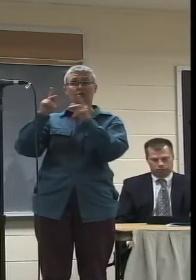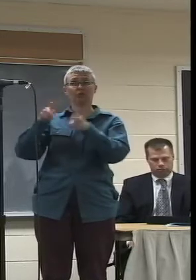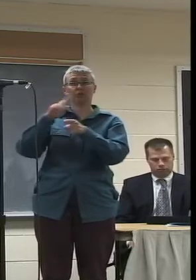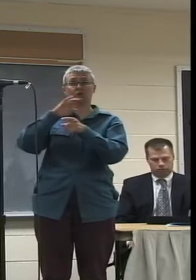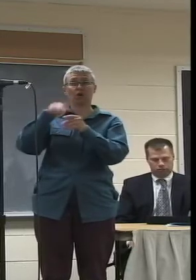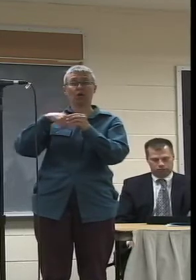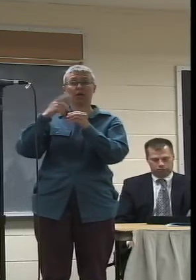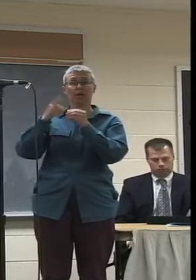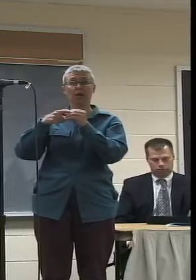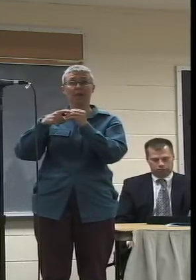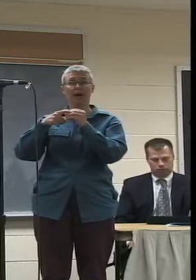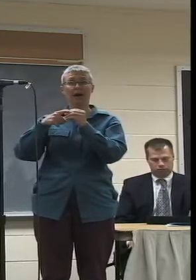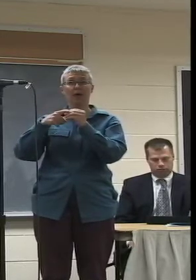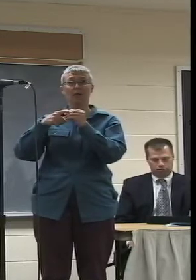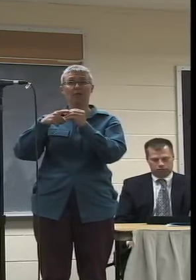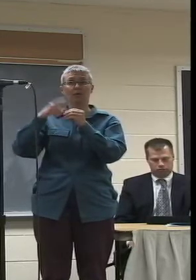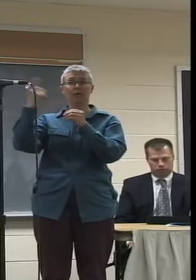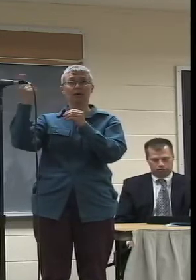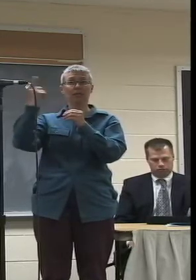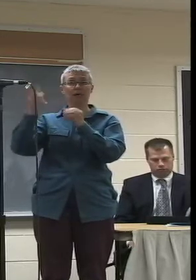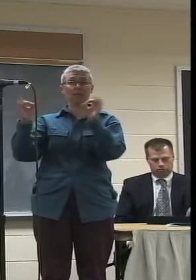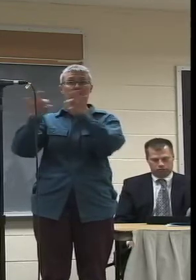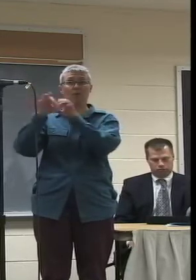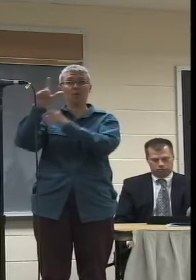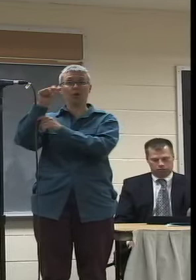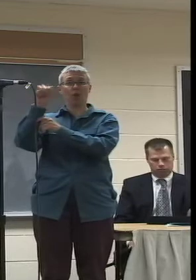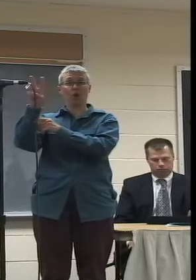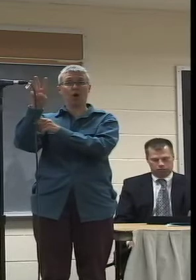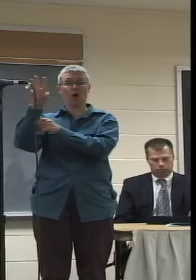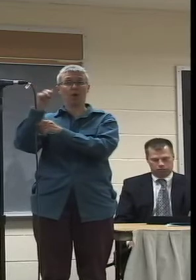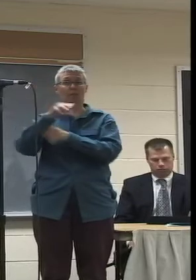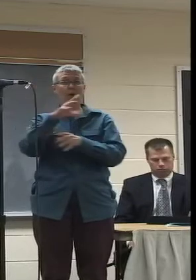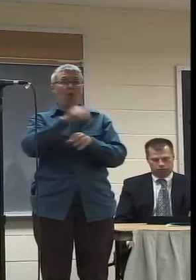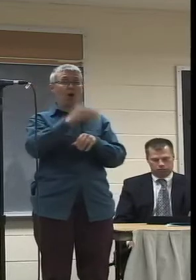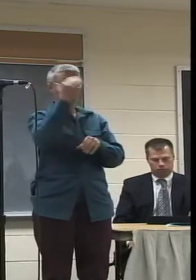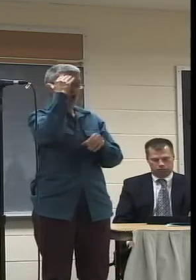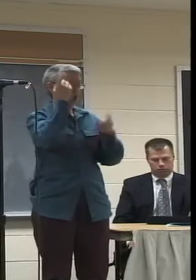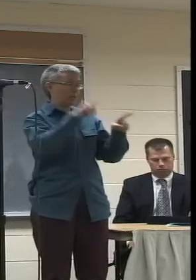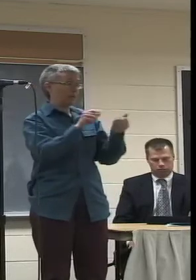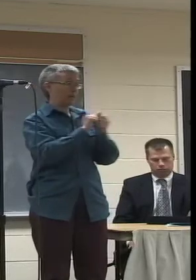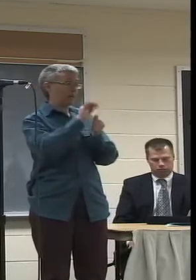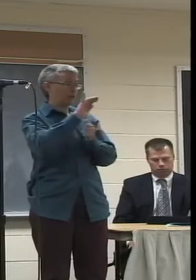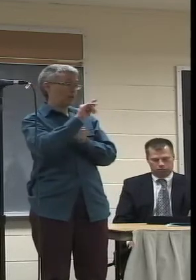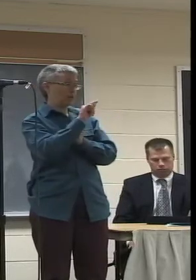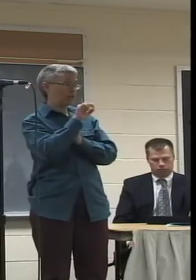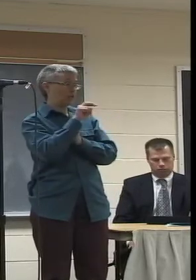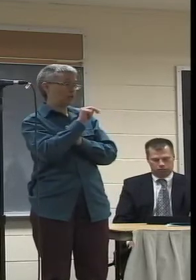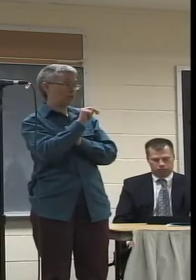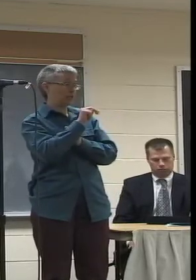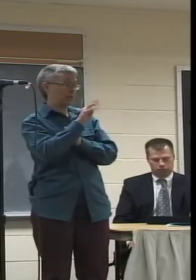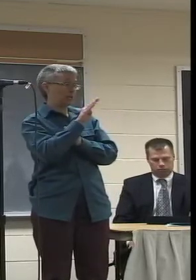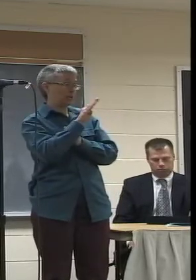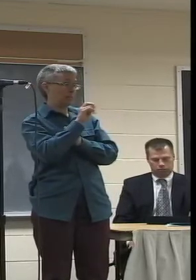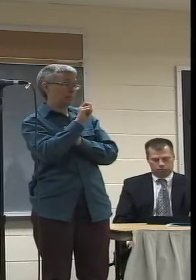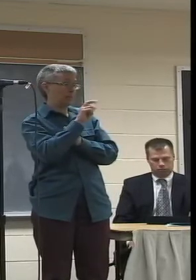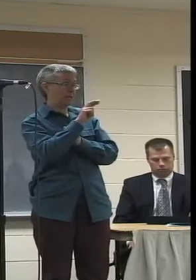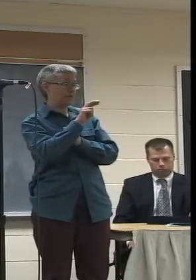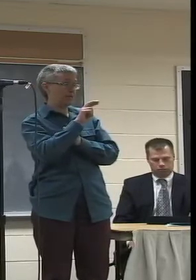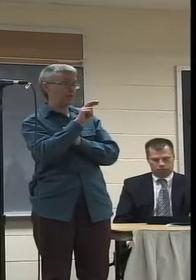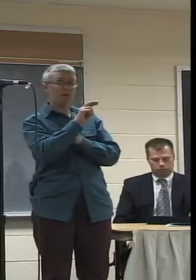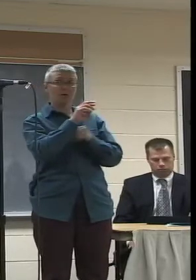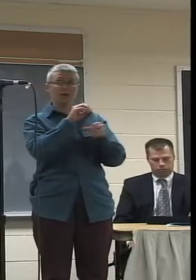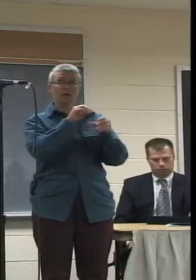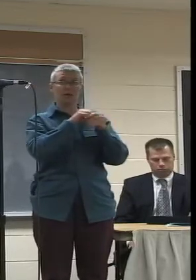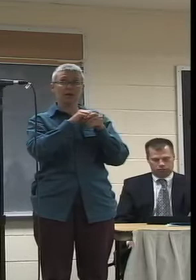get an update on Justin Bieber's status in Florida. And if that's the state of our national news, like what about